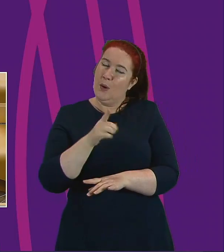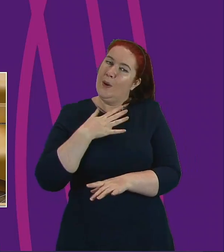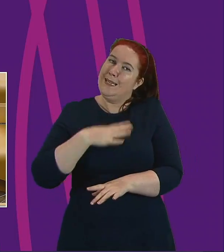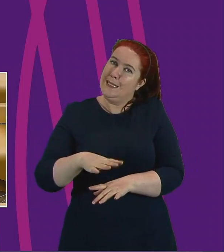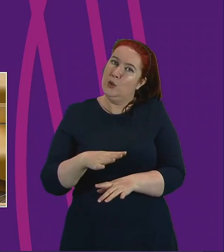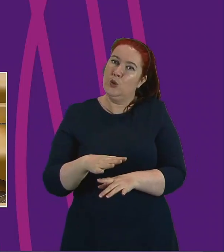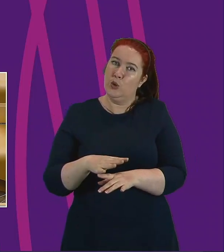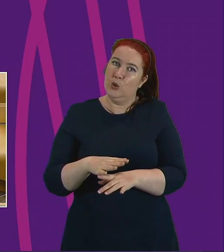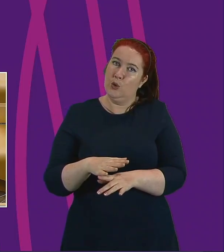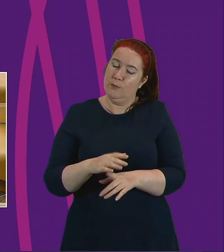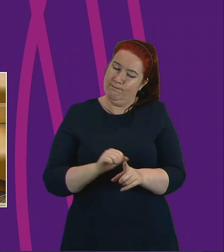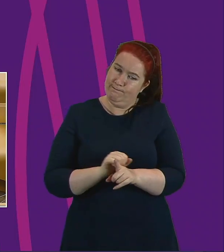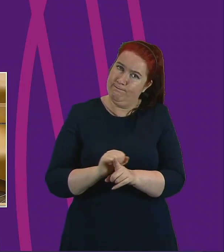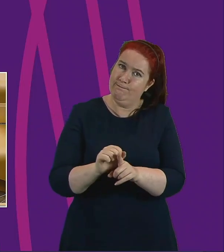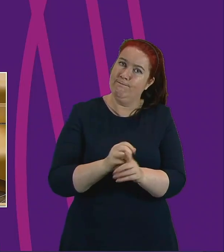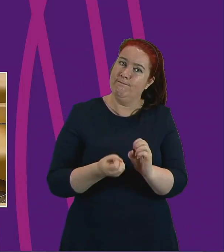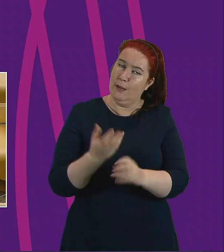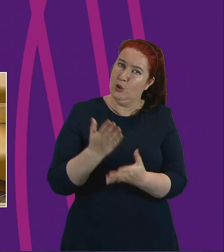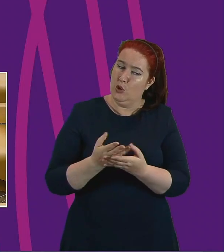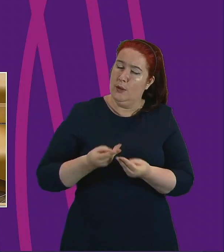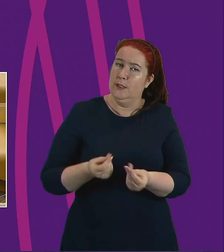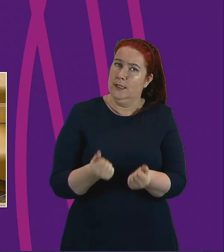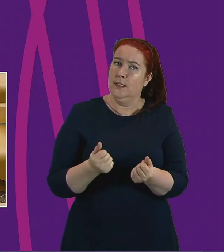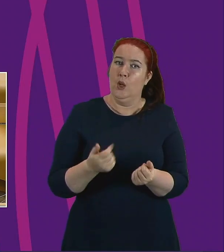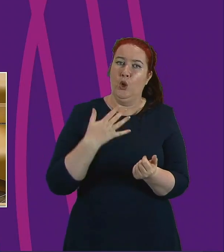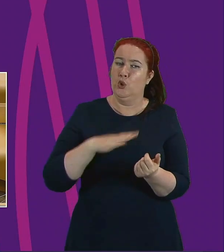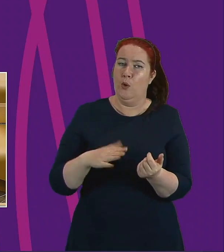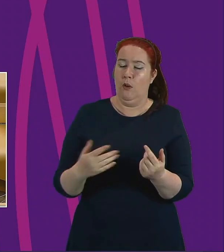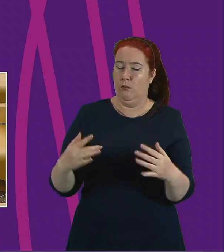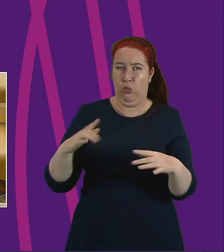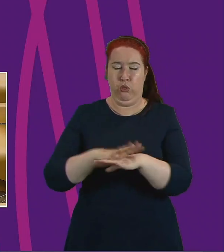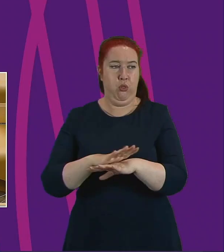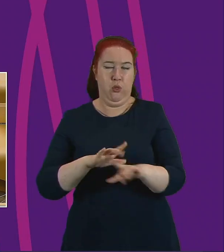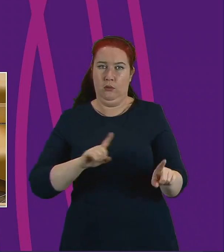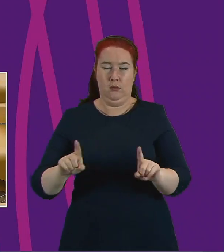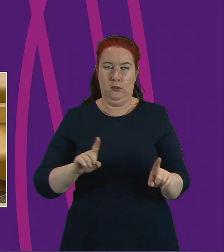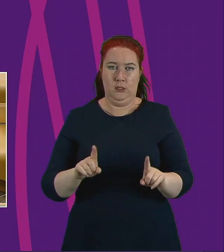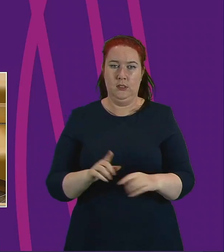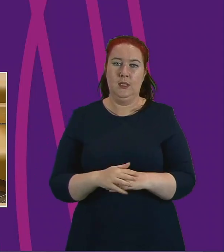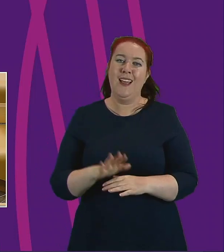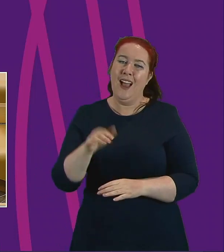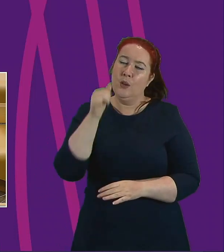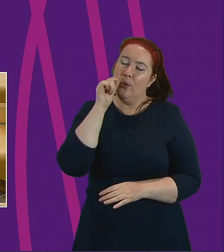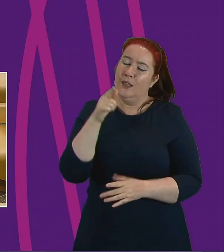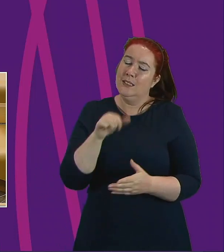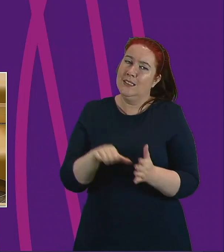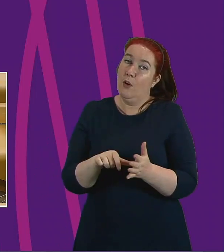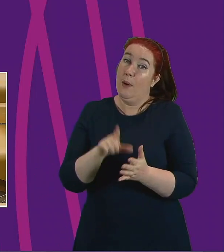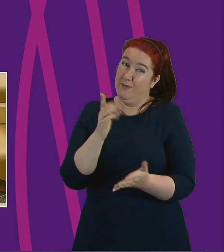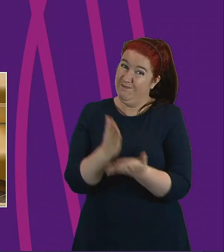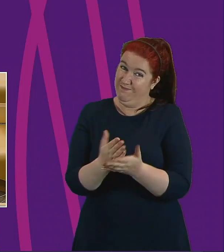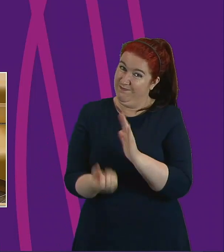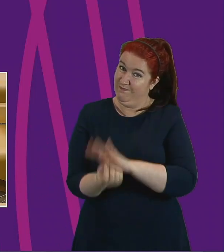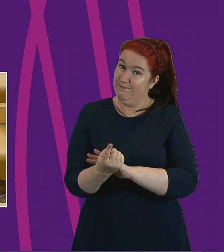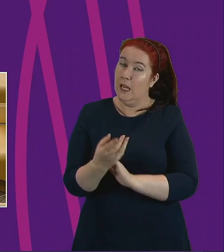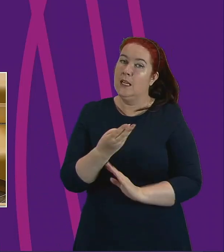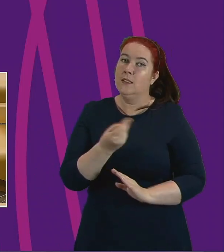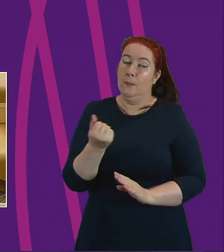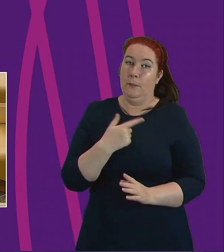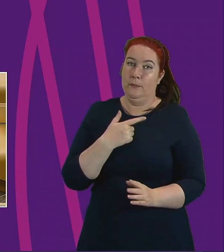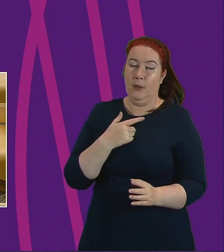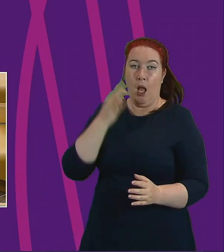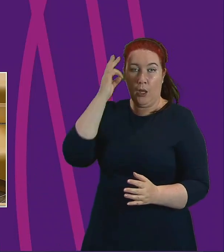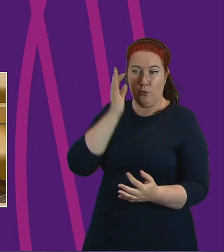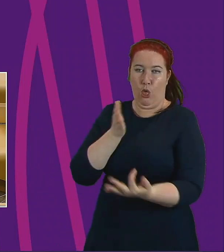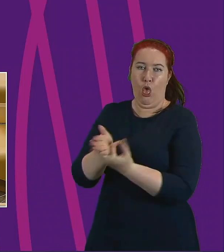when we're dealing with issues like that. And I know, for example, that it is difficult for many to hear that, but it's a fact that we need to ensure that that